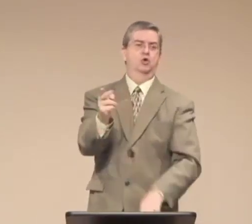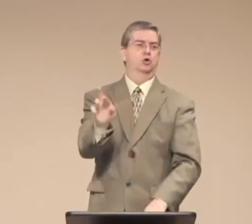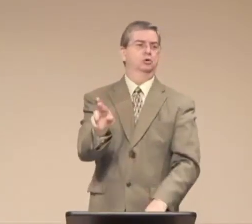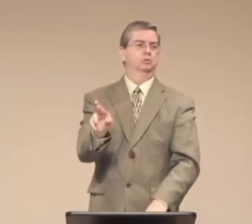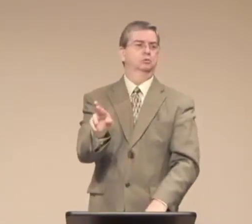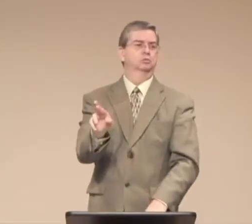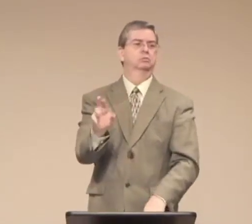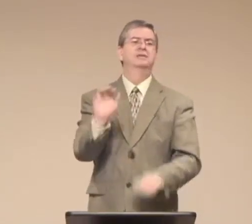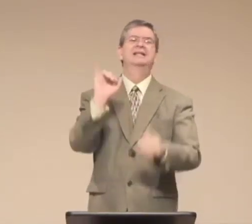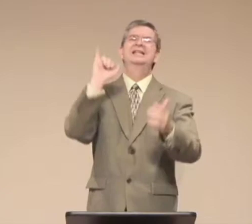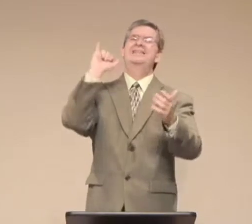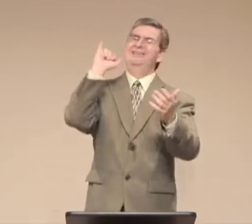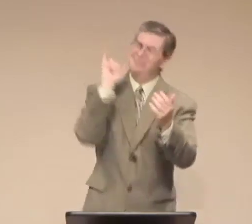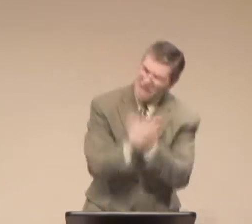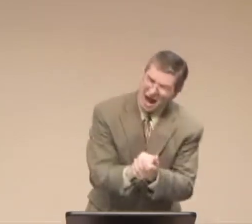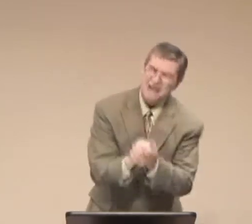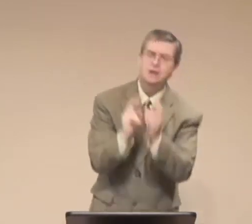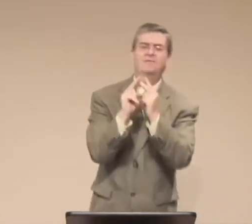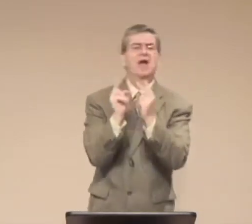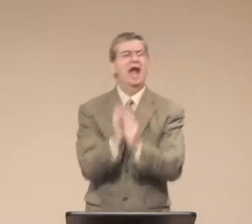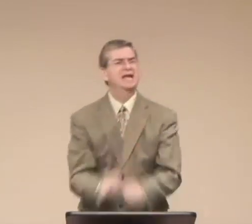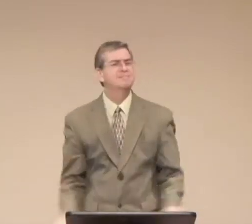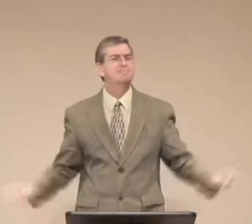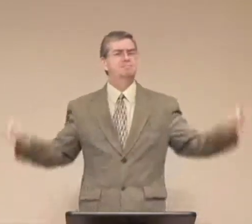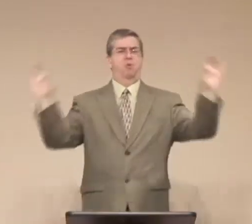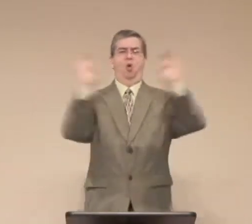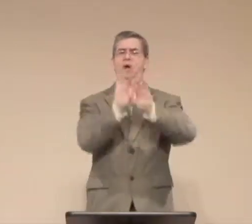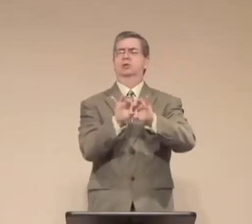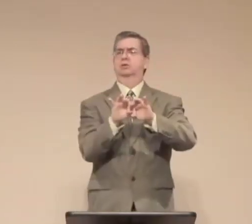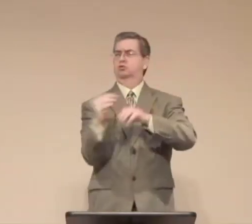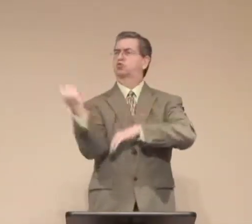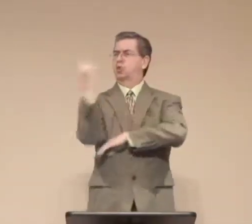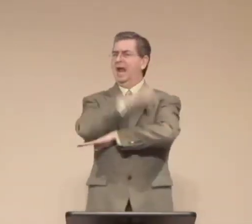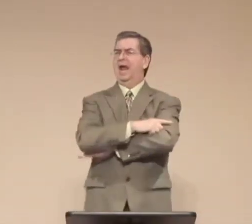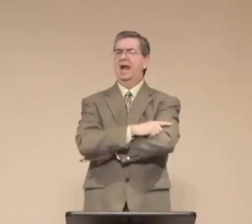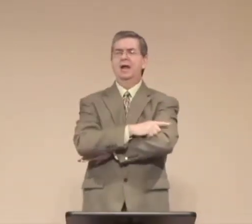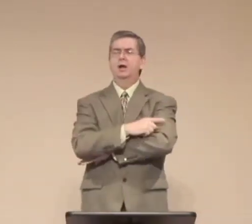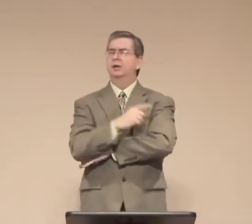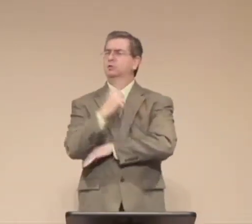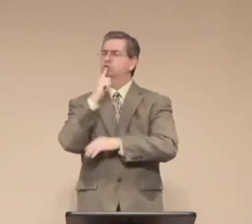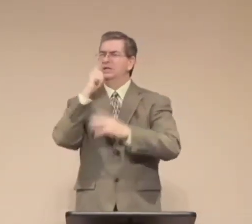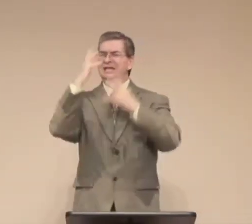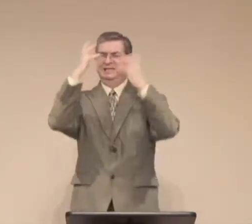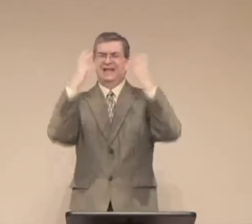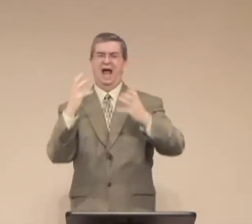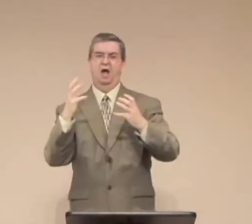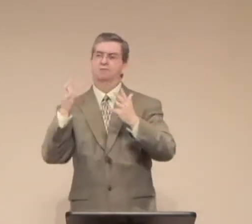And he took care of Jesus' mother from them on.